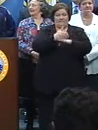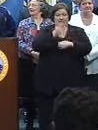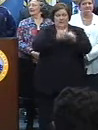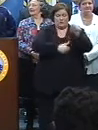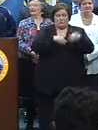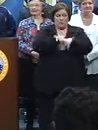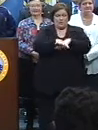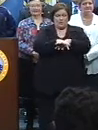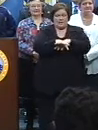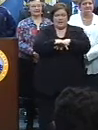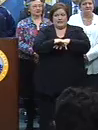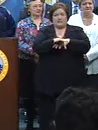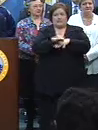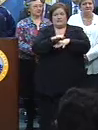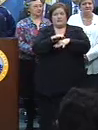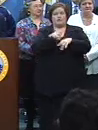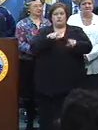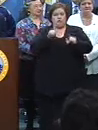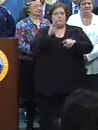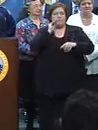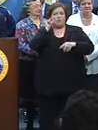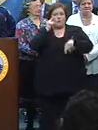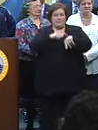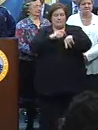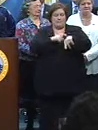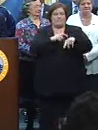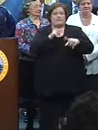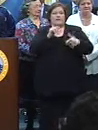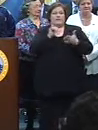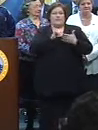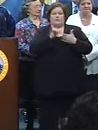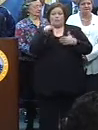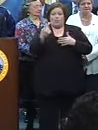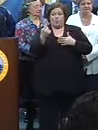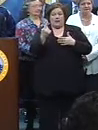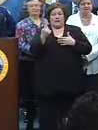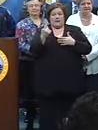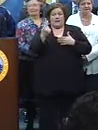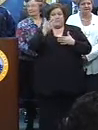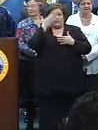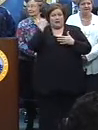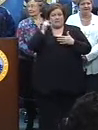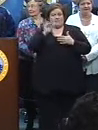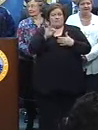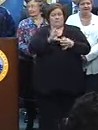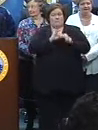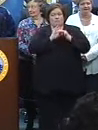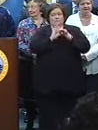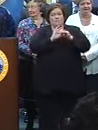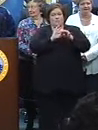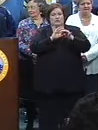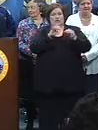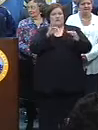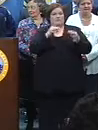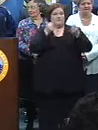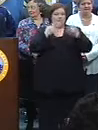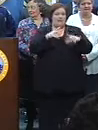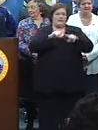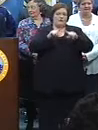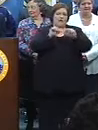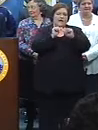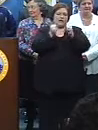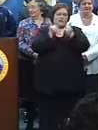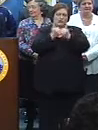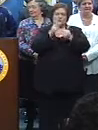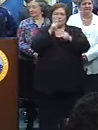throughout the carnival season. And that was only due to the cooperation of so many different agencies that